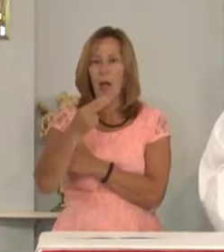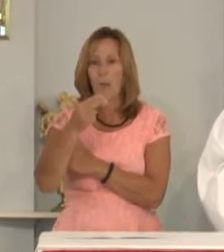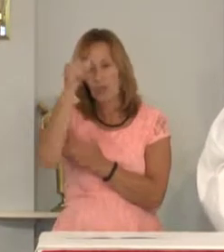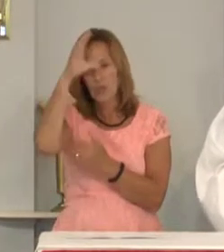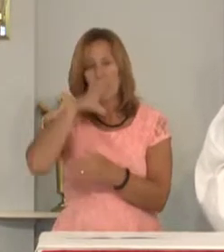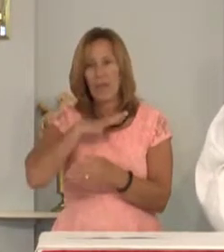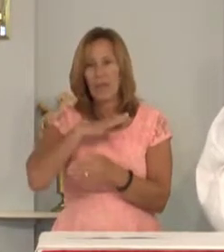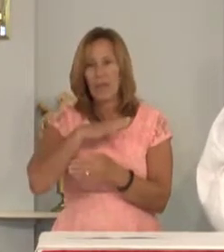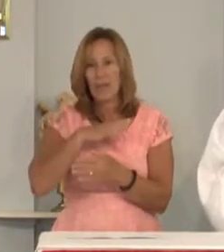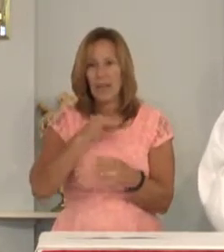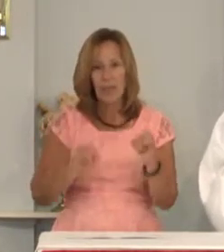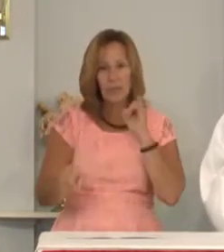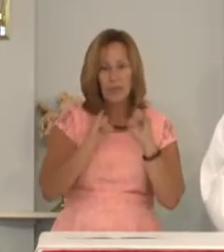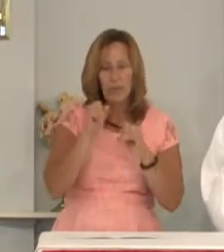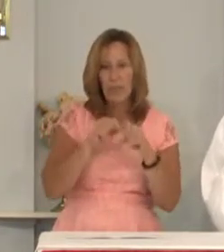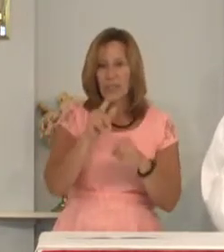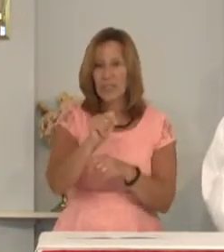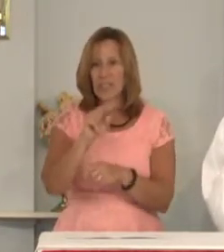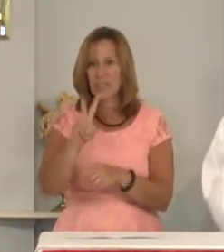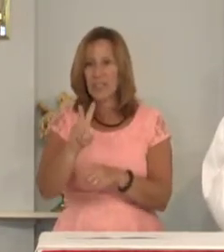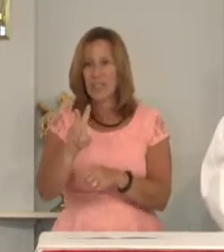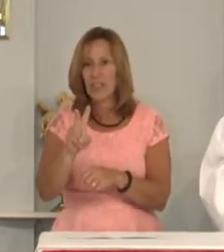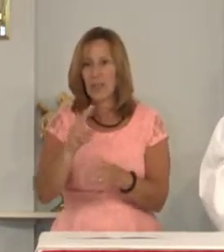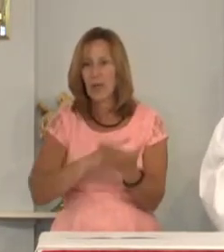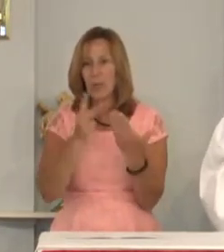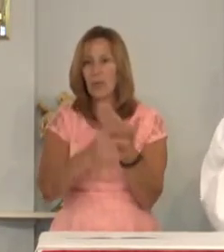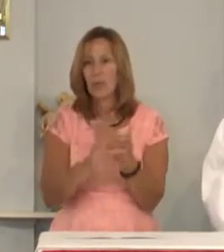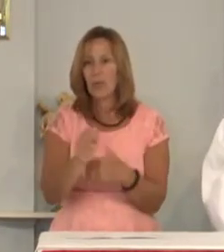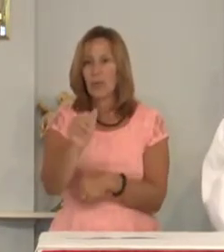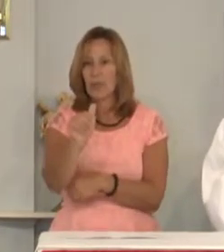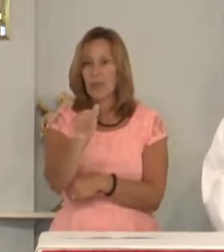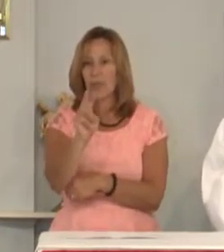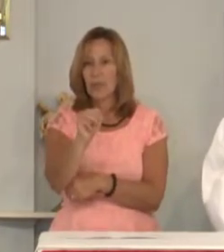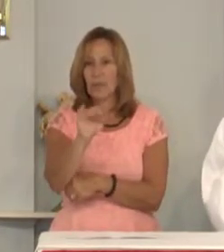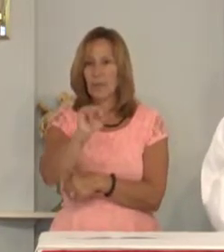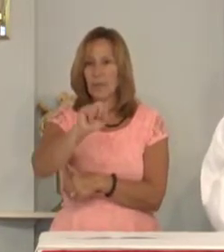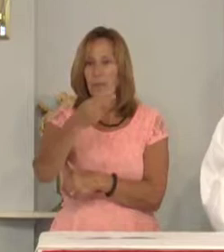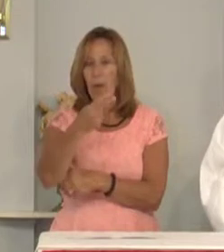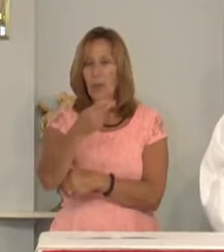about the TV show Amish Mafia